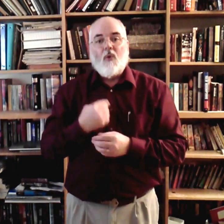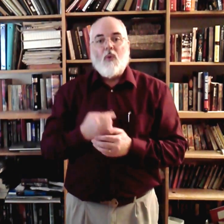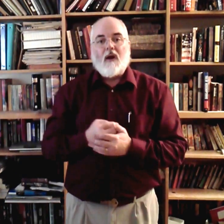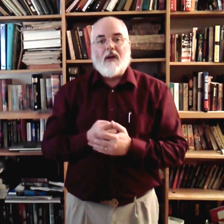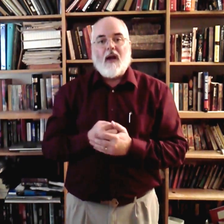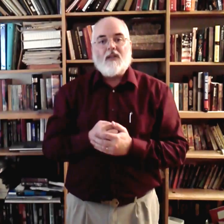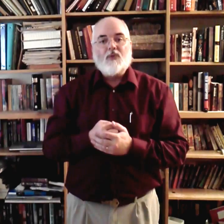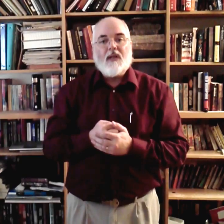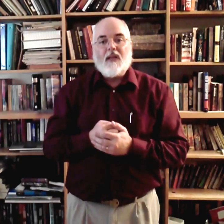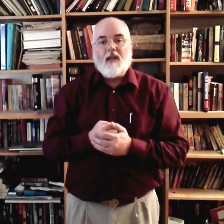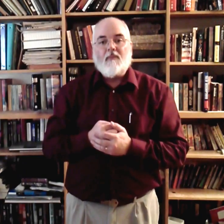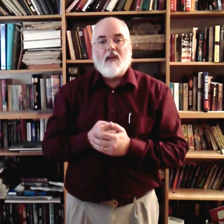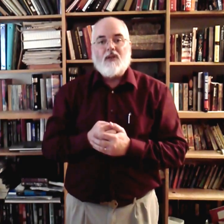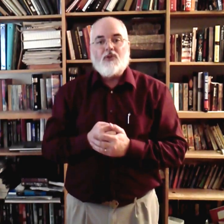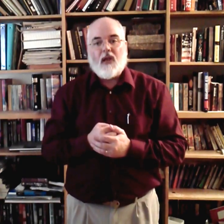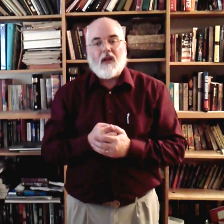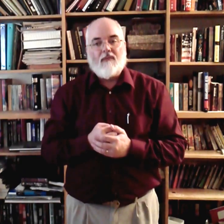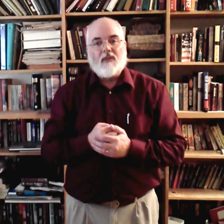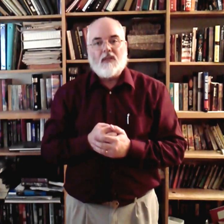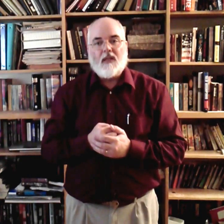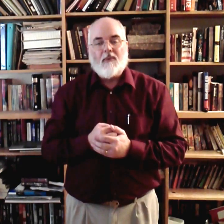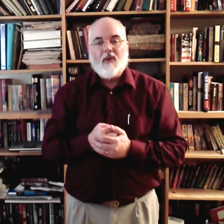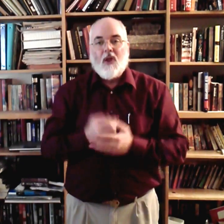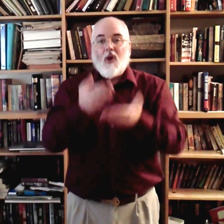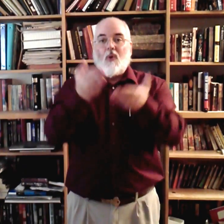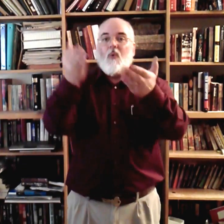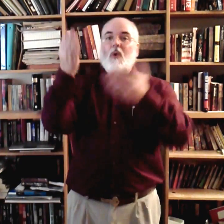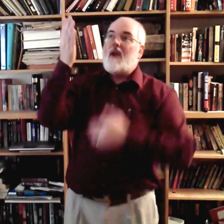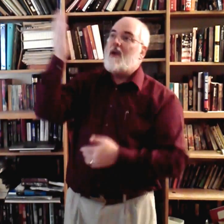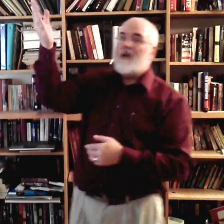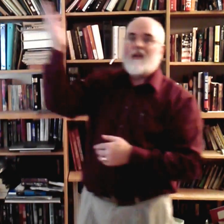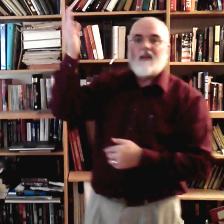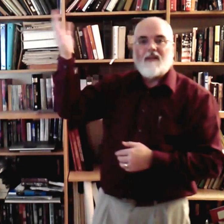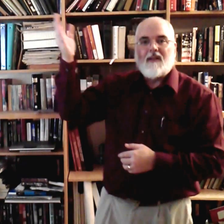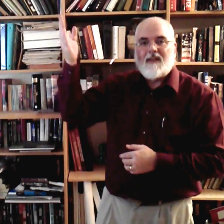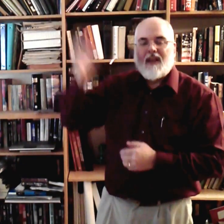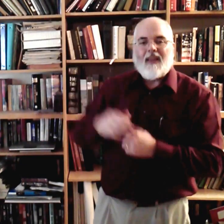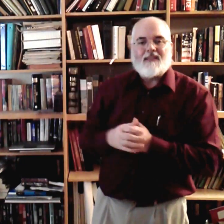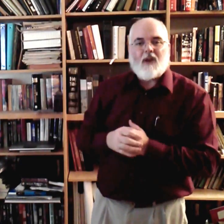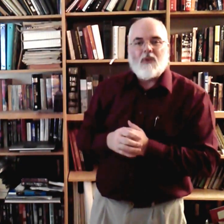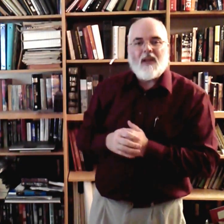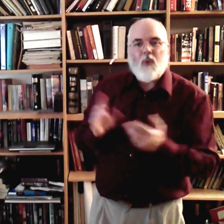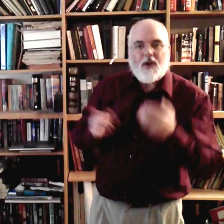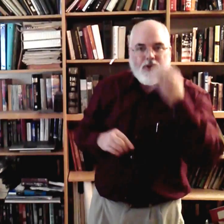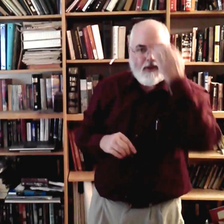Where God's redeemed shall ever sleep. Where... And it's not really a question.